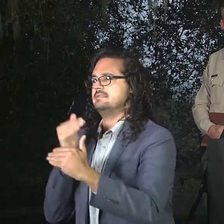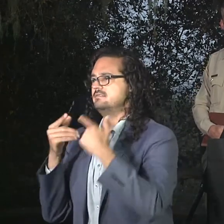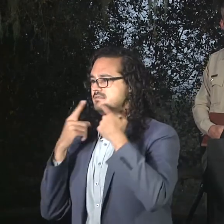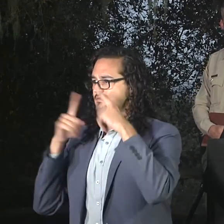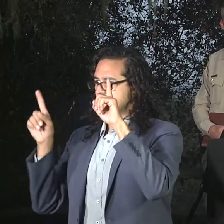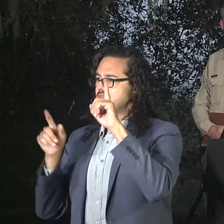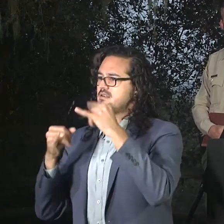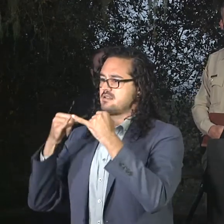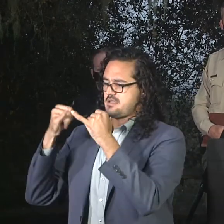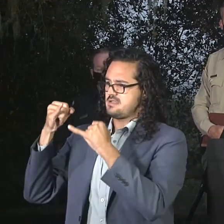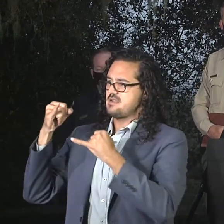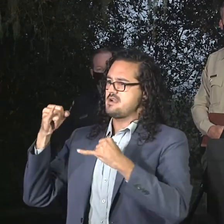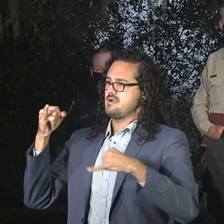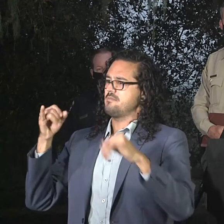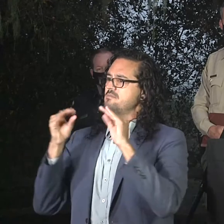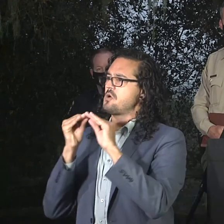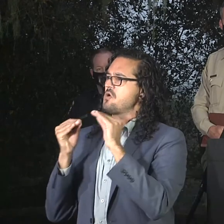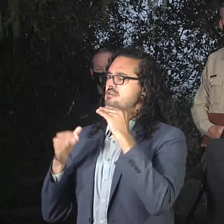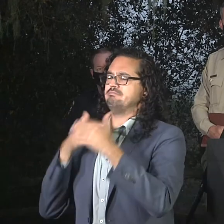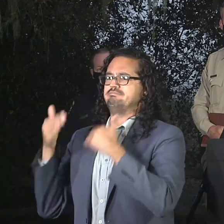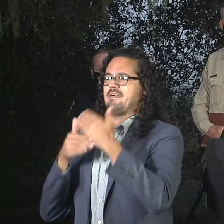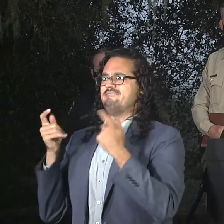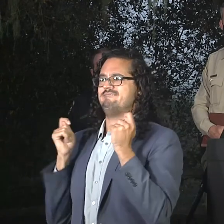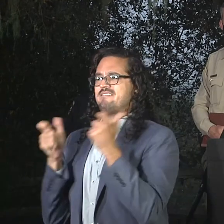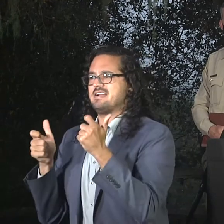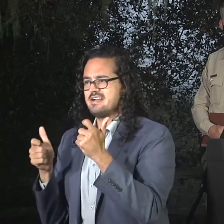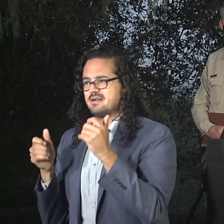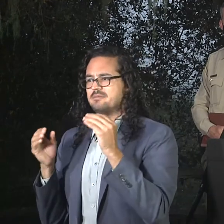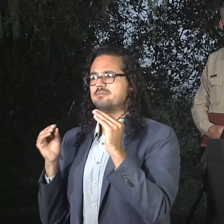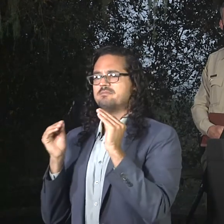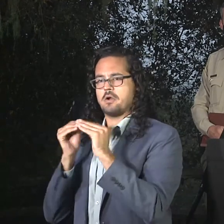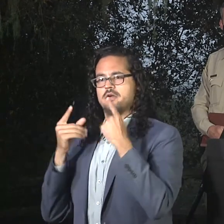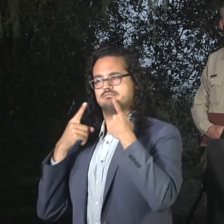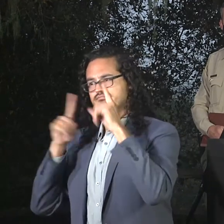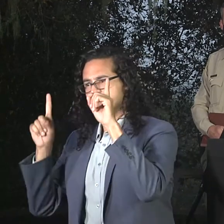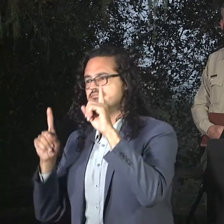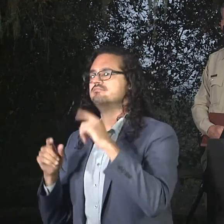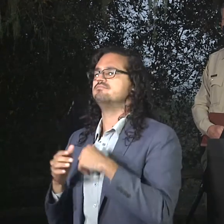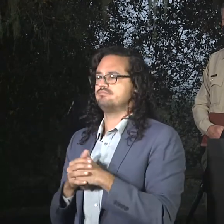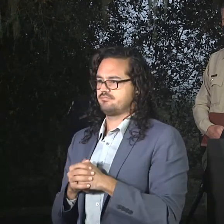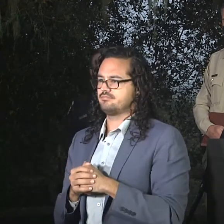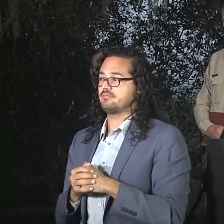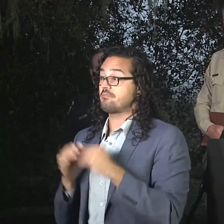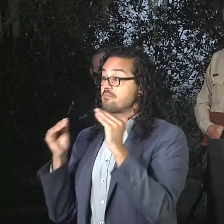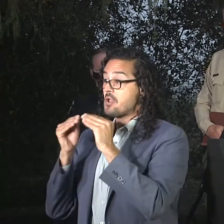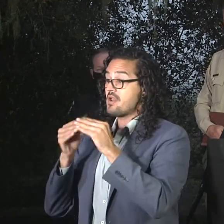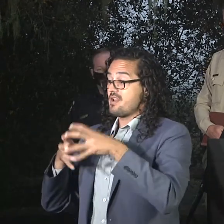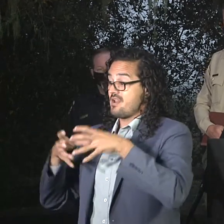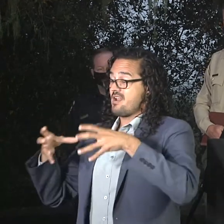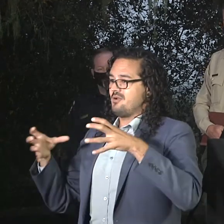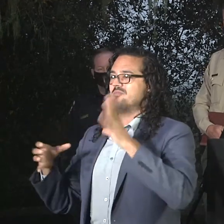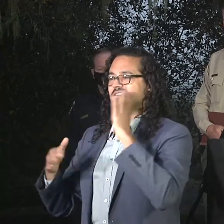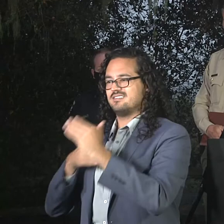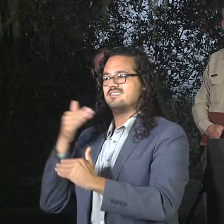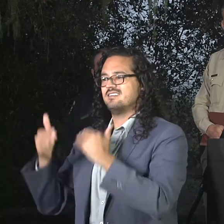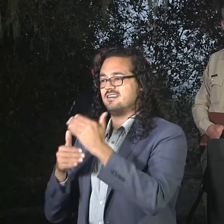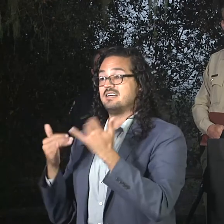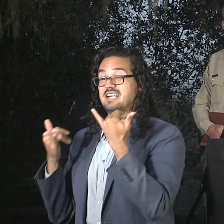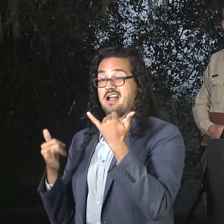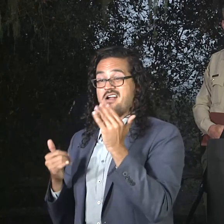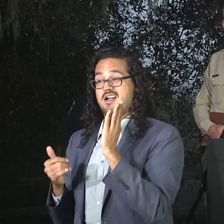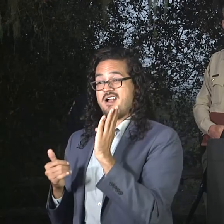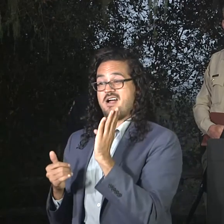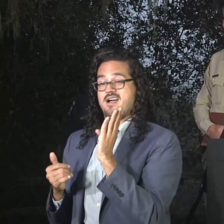in more rapidly and all the way up through the Highway 9 corridor. So, it's a little spotty as we go further up the corridor,